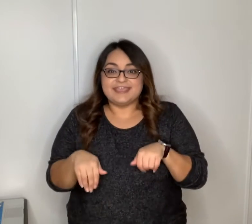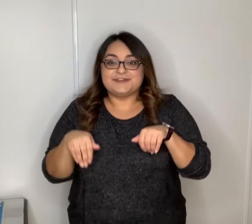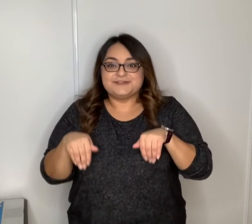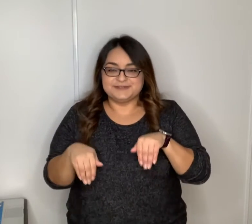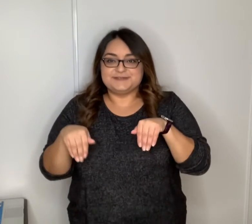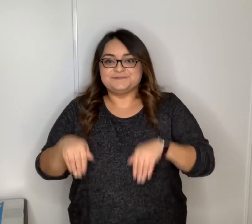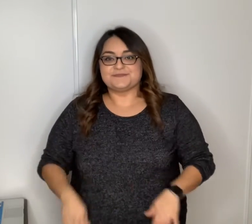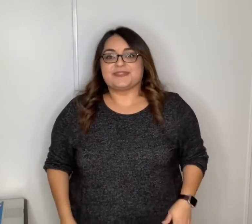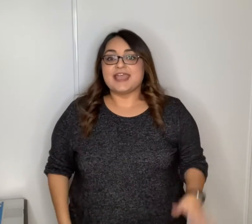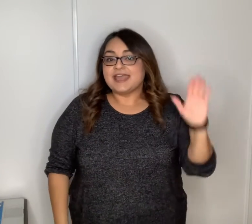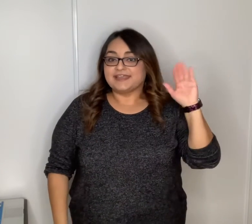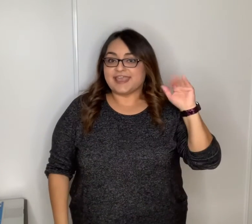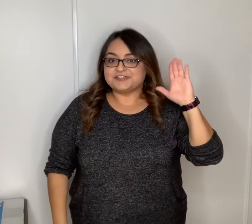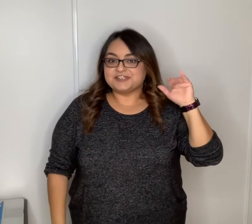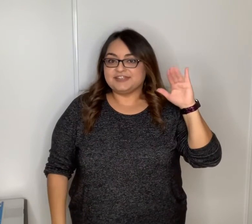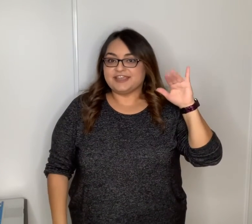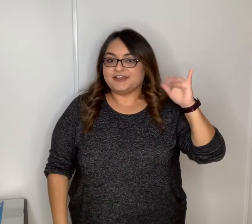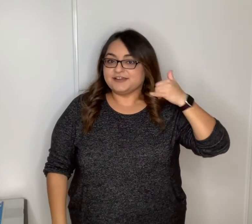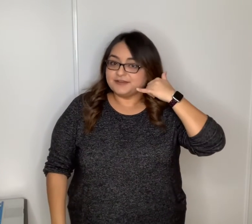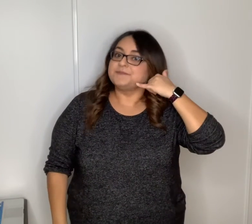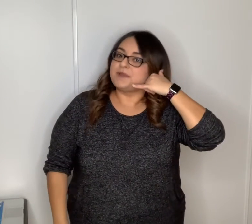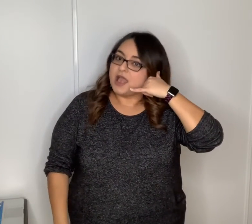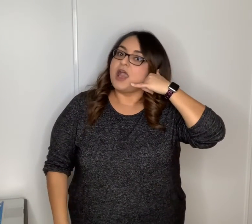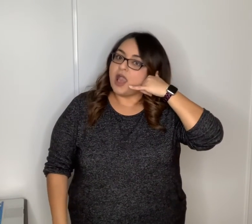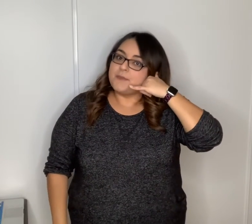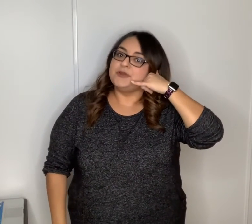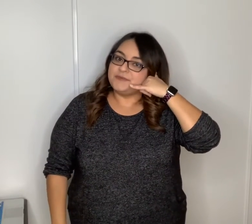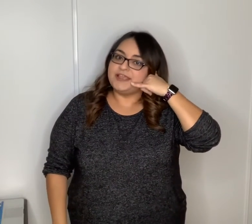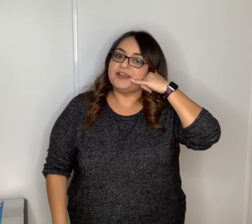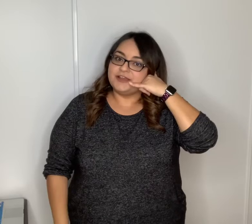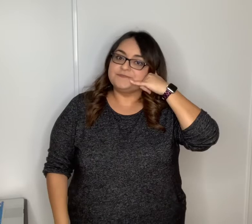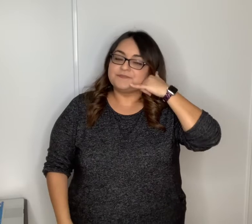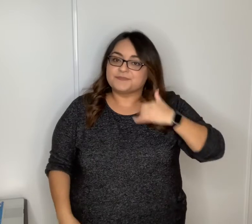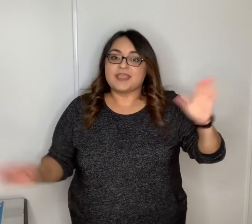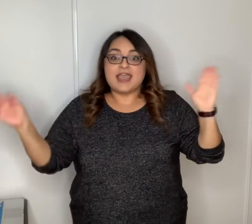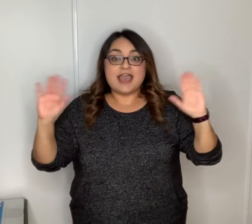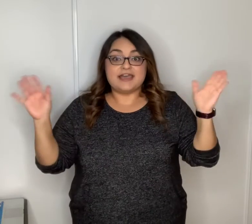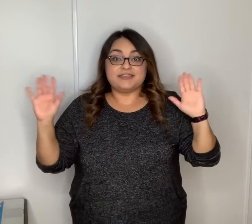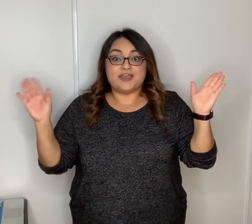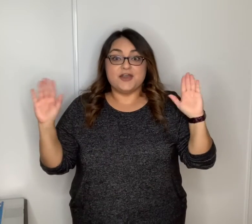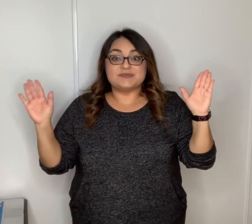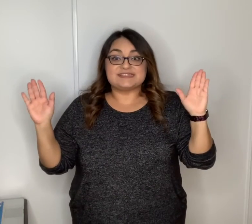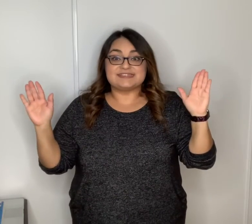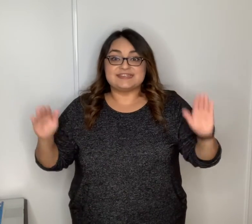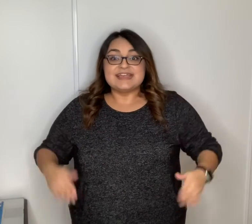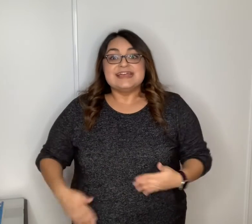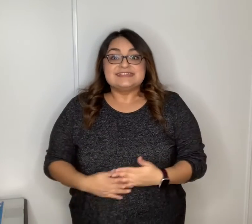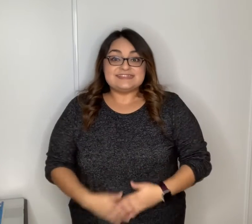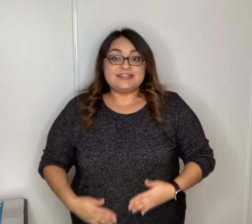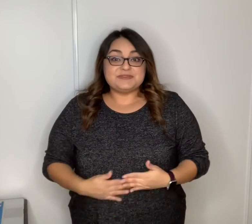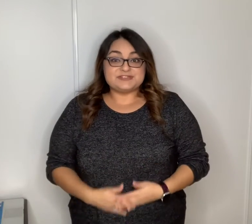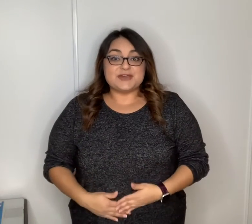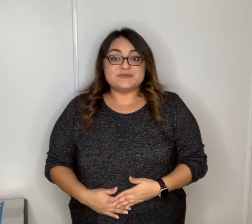later Catch you later. Operator. Adios. Cinnamon toast.